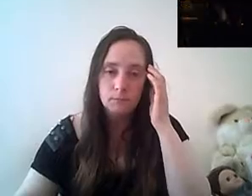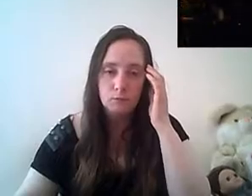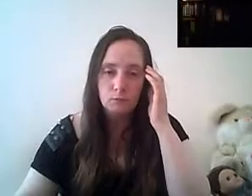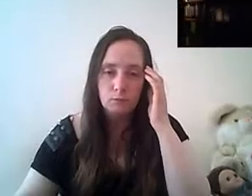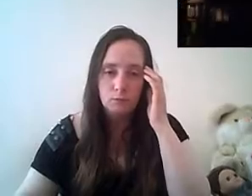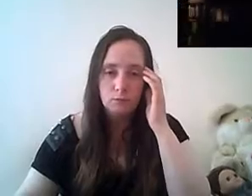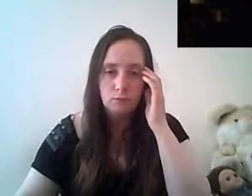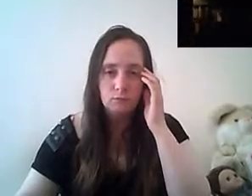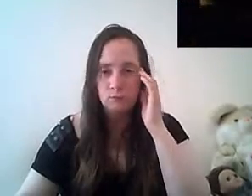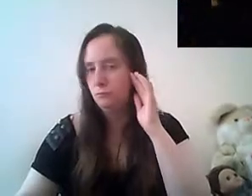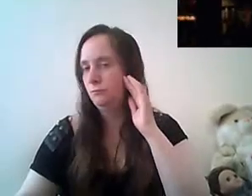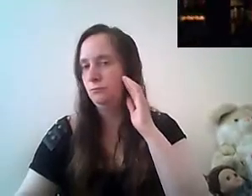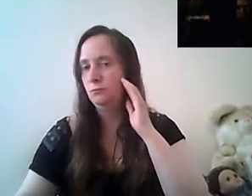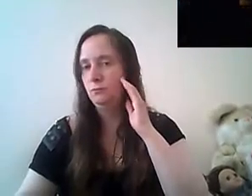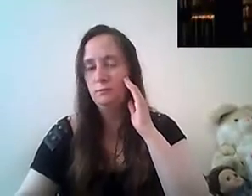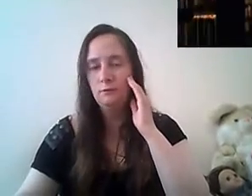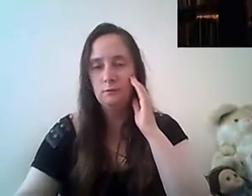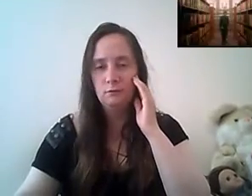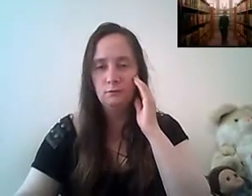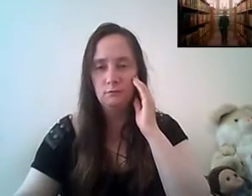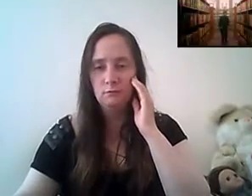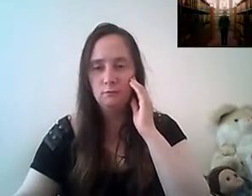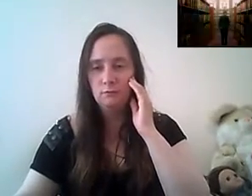i turned a corner and it was gone